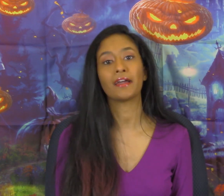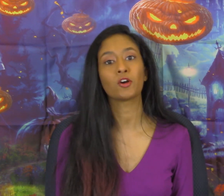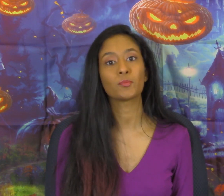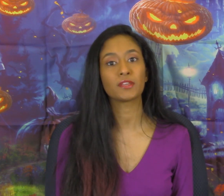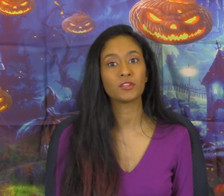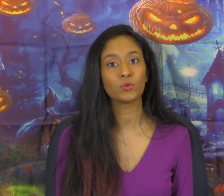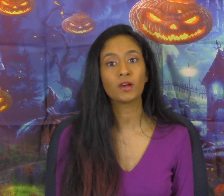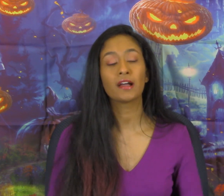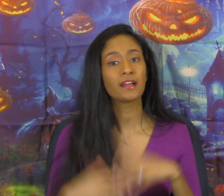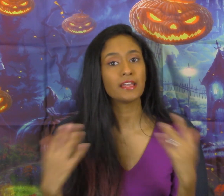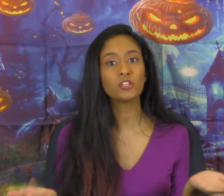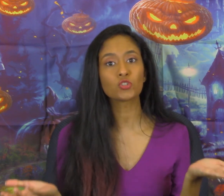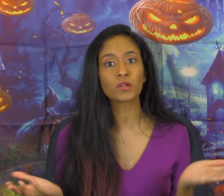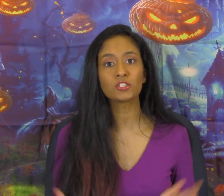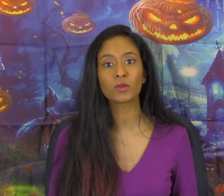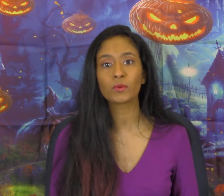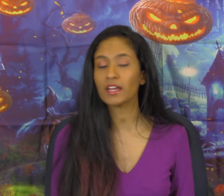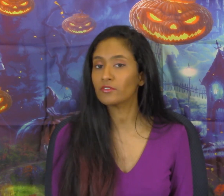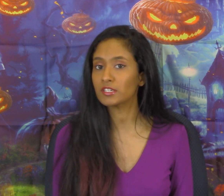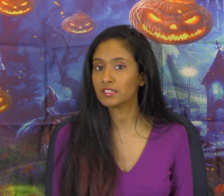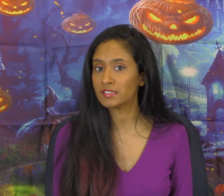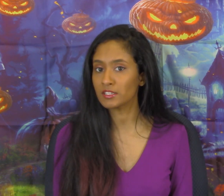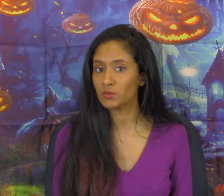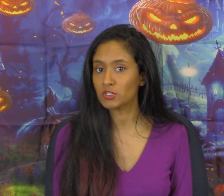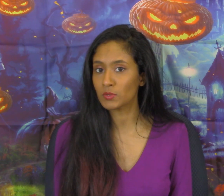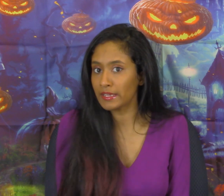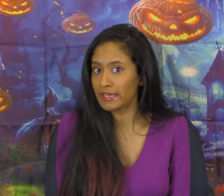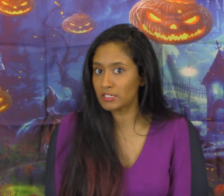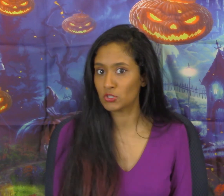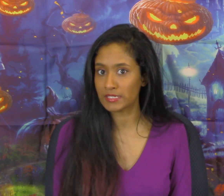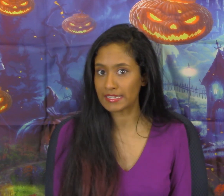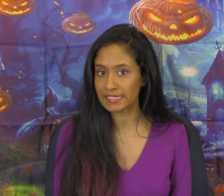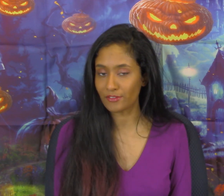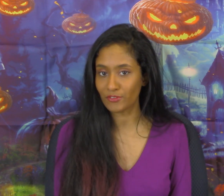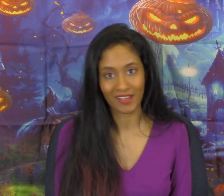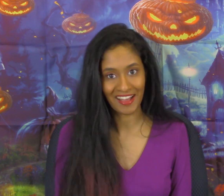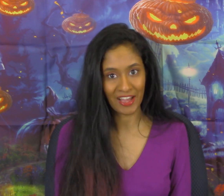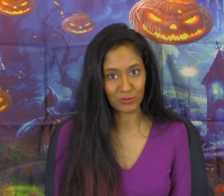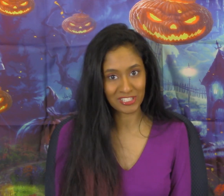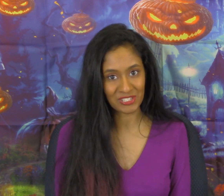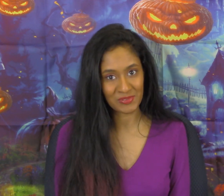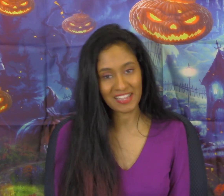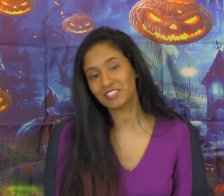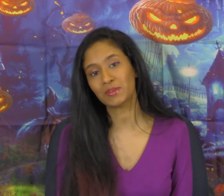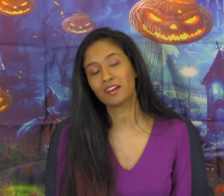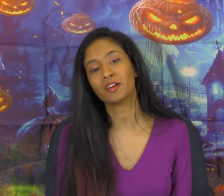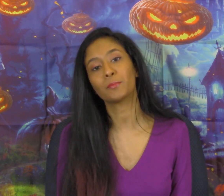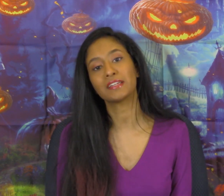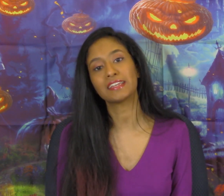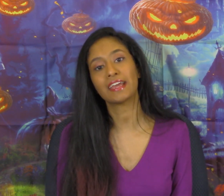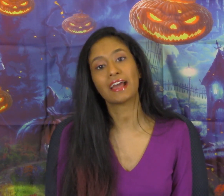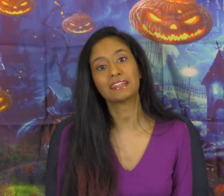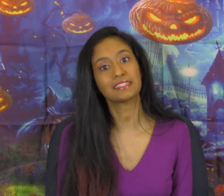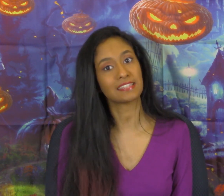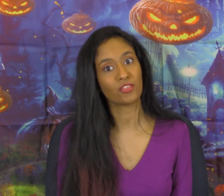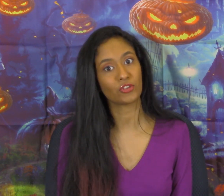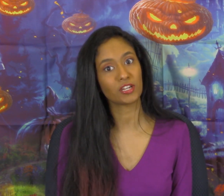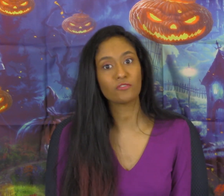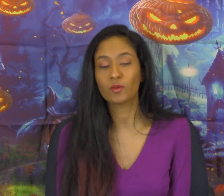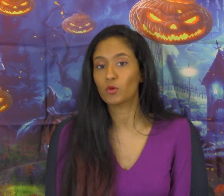hope you enjoy doing whatever it is that you are doing and you stay safe. I will see you next week on Monday at 1030 for more